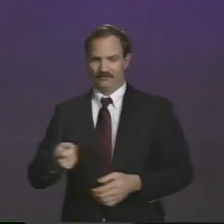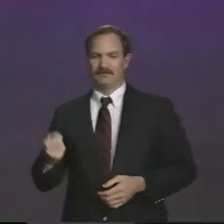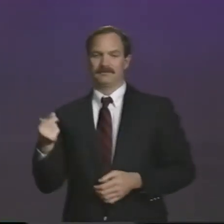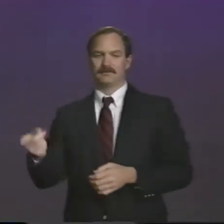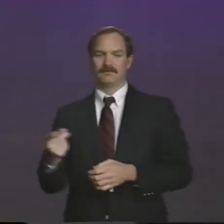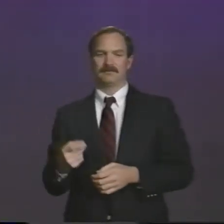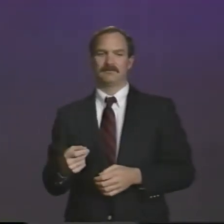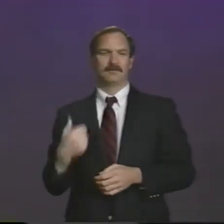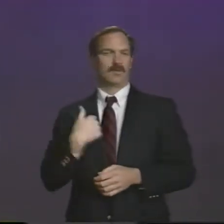hockey.